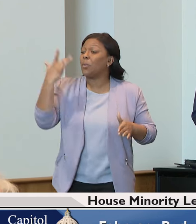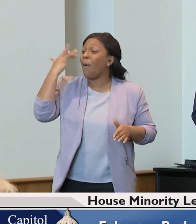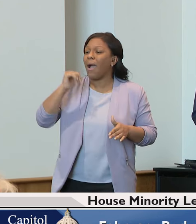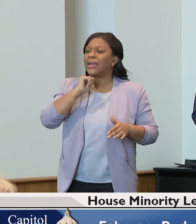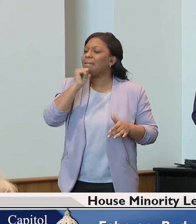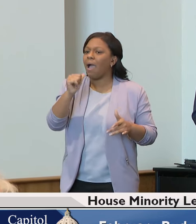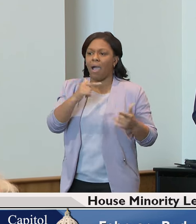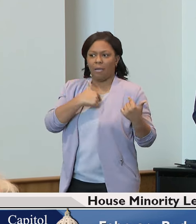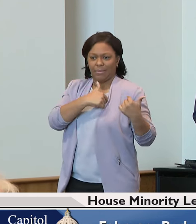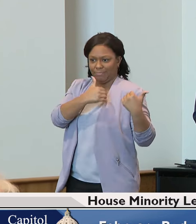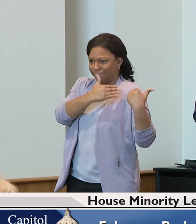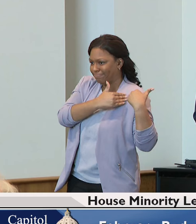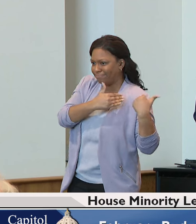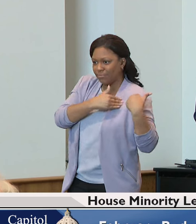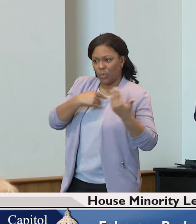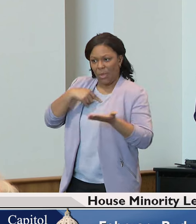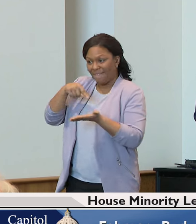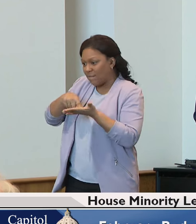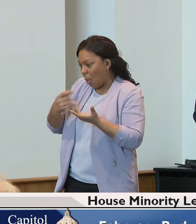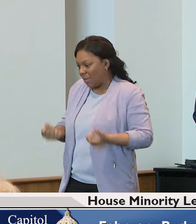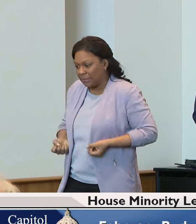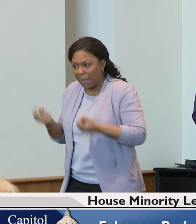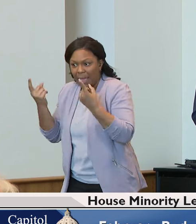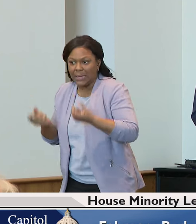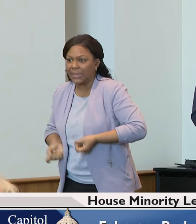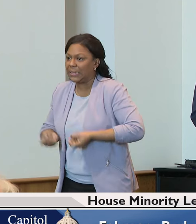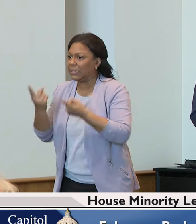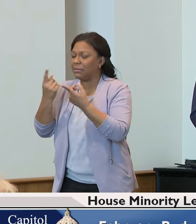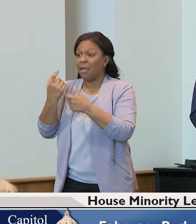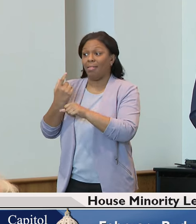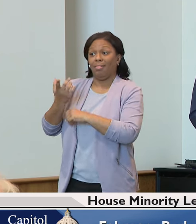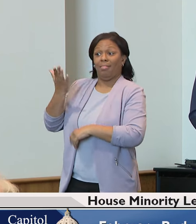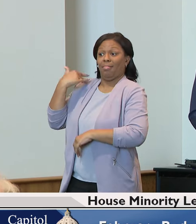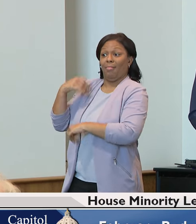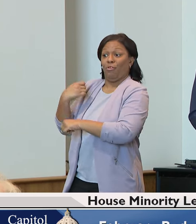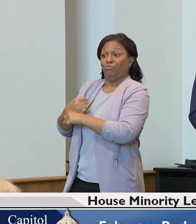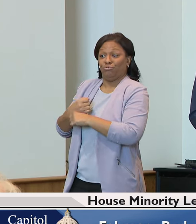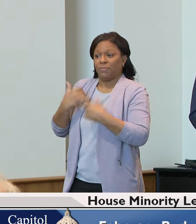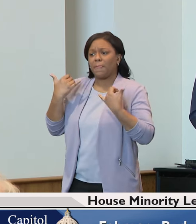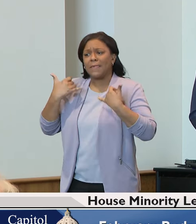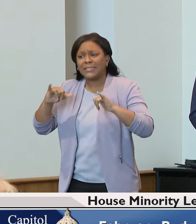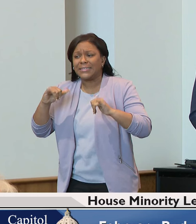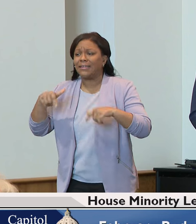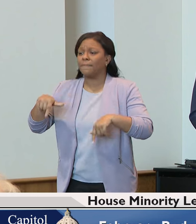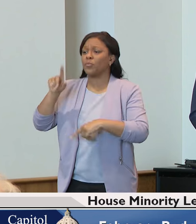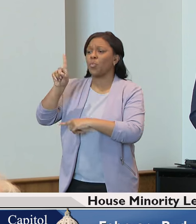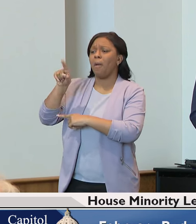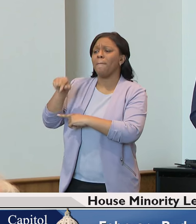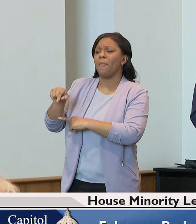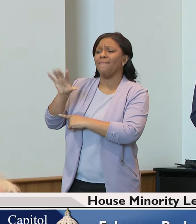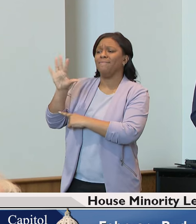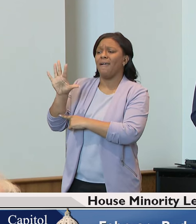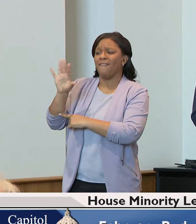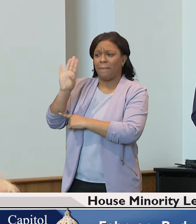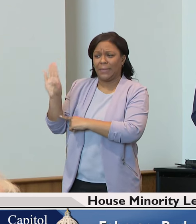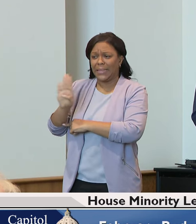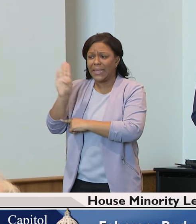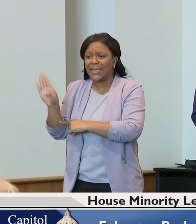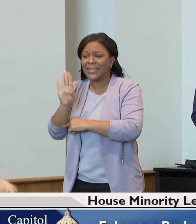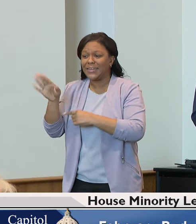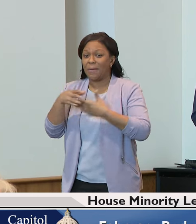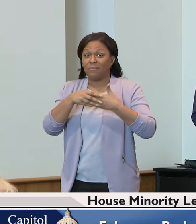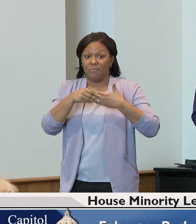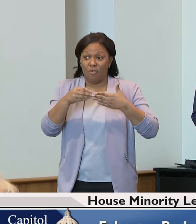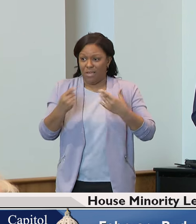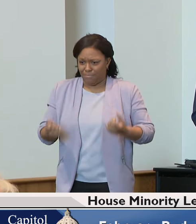spree last year. The state is still spending $1.5 billion more than it is taking in. When you look at your